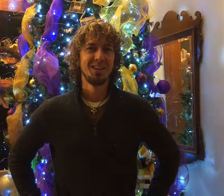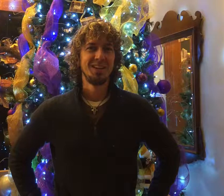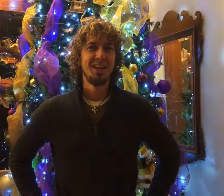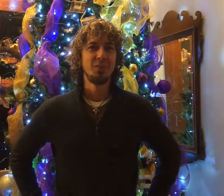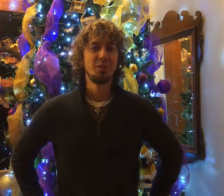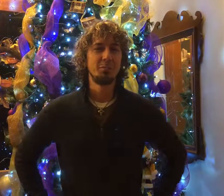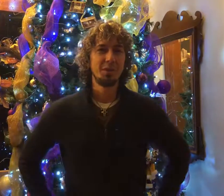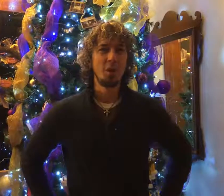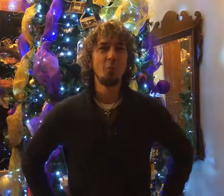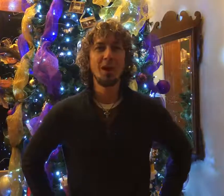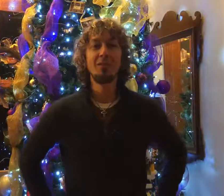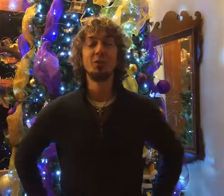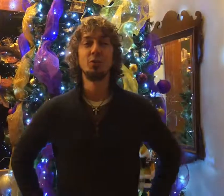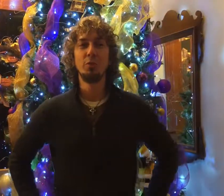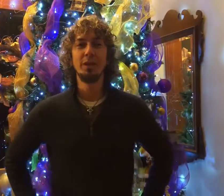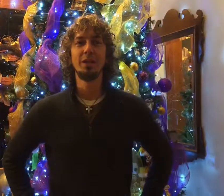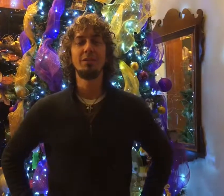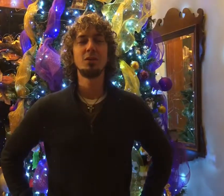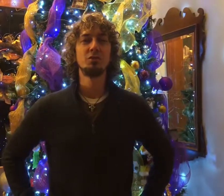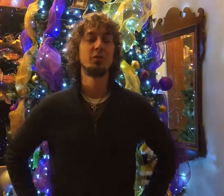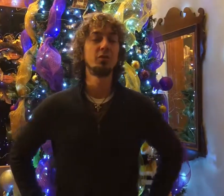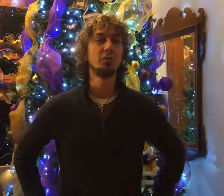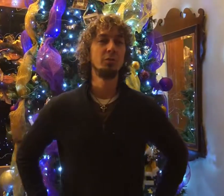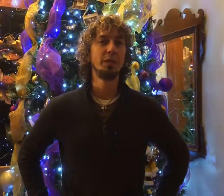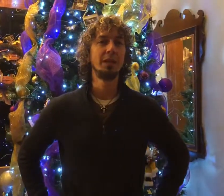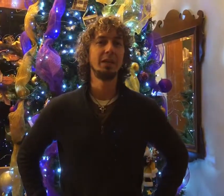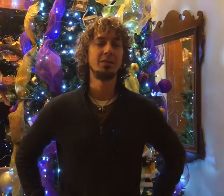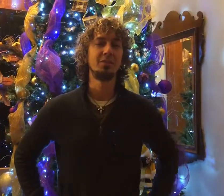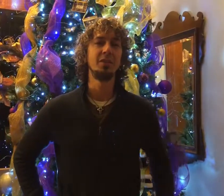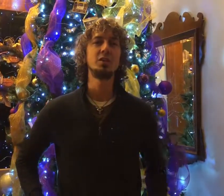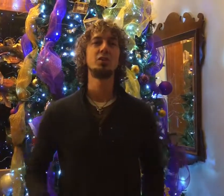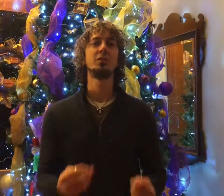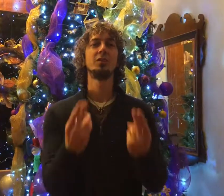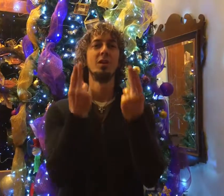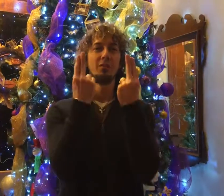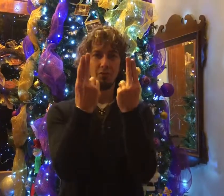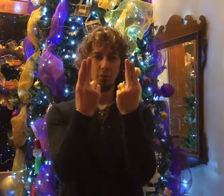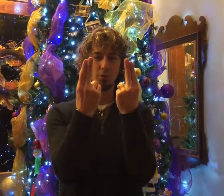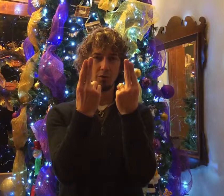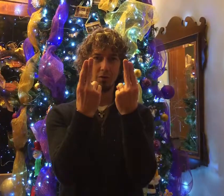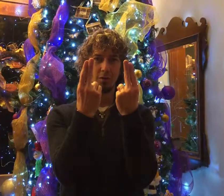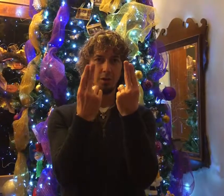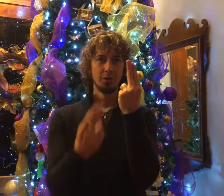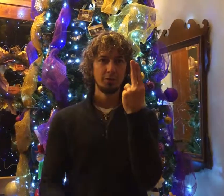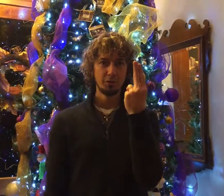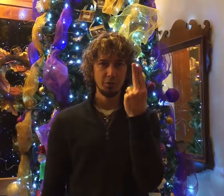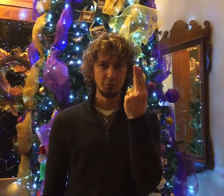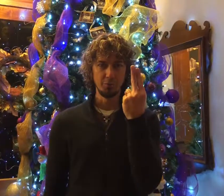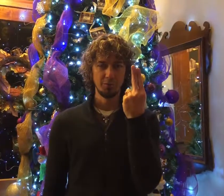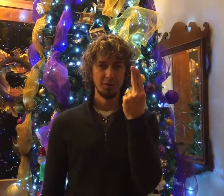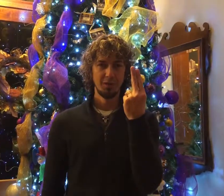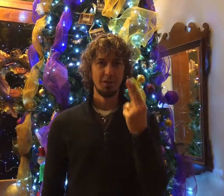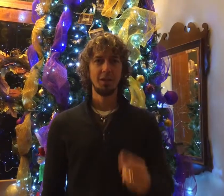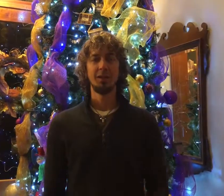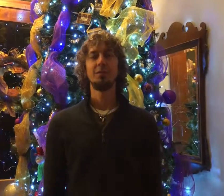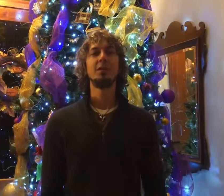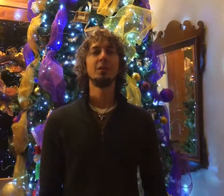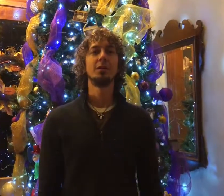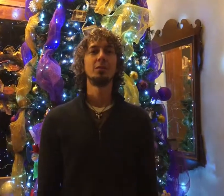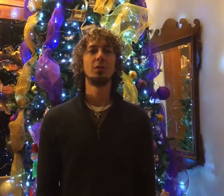Hey Dream Team, hope you're having a good week. I've got your verse of the week and it's Ephesians 4, 2. And to